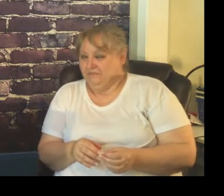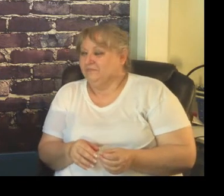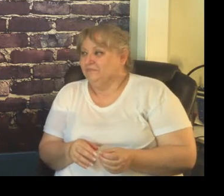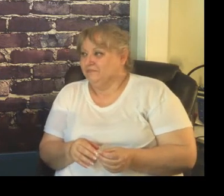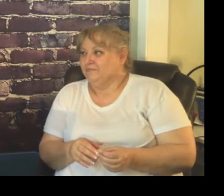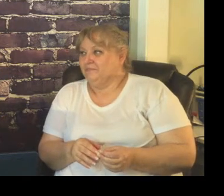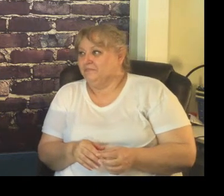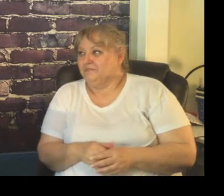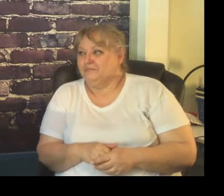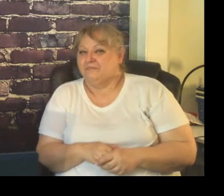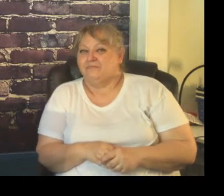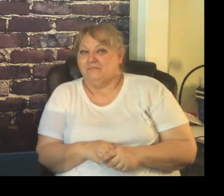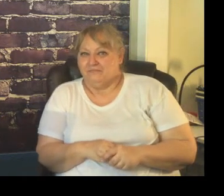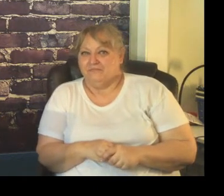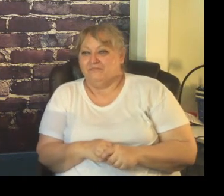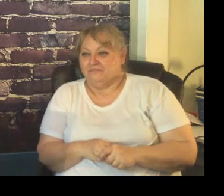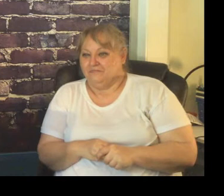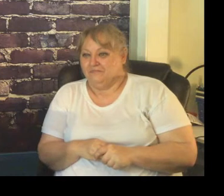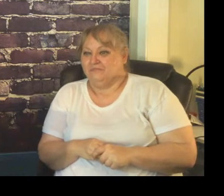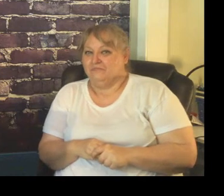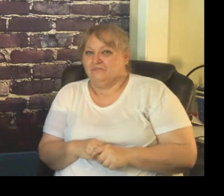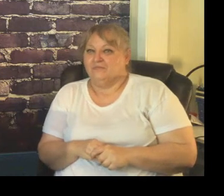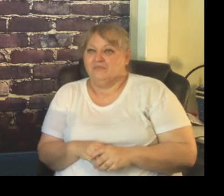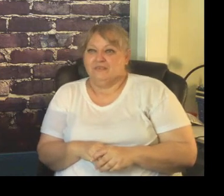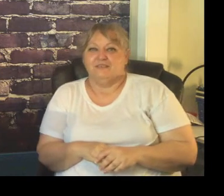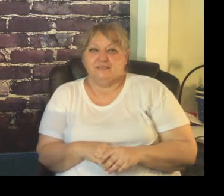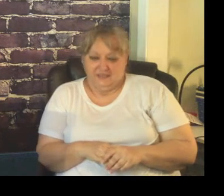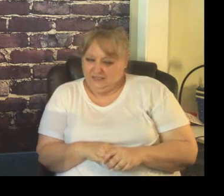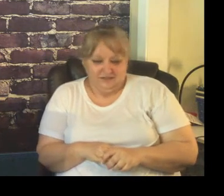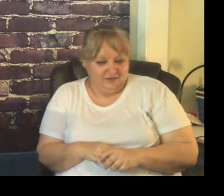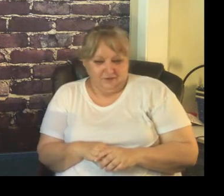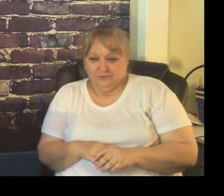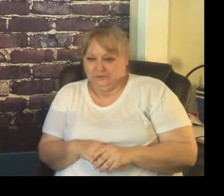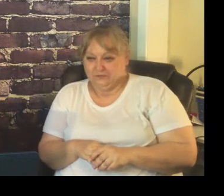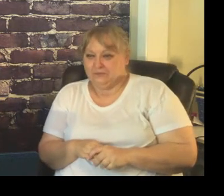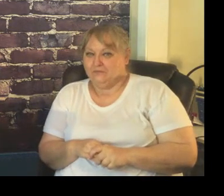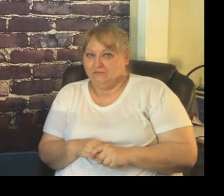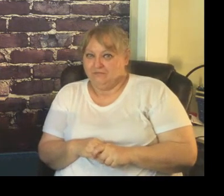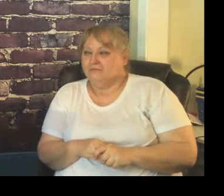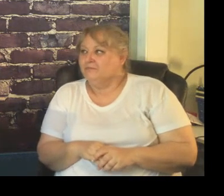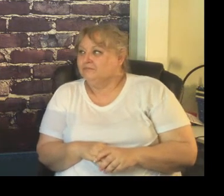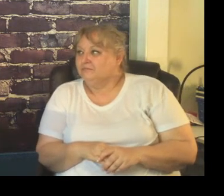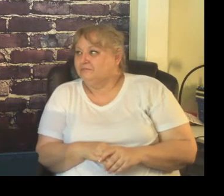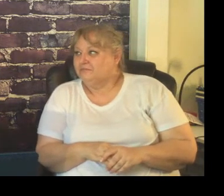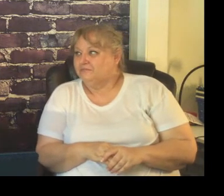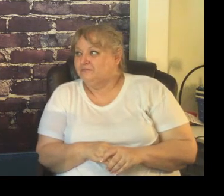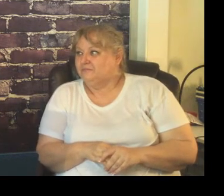please know that discipline is a part of it it is not the end all be all so my thing was never to focus on